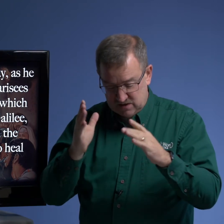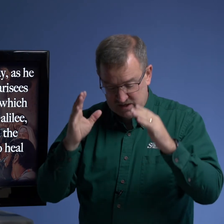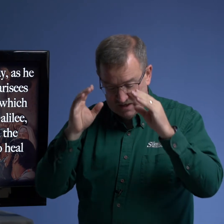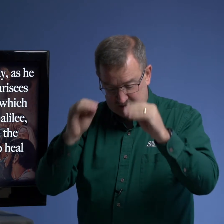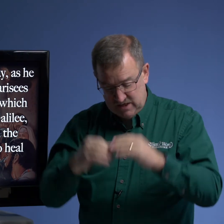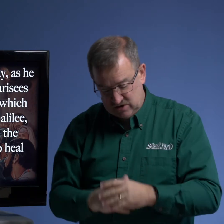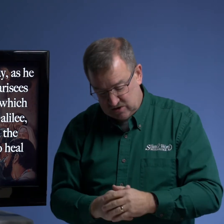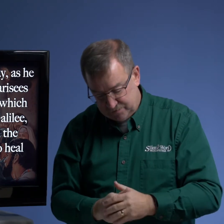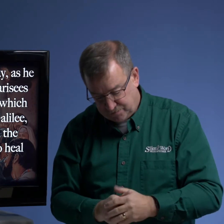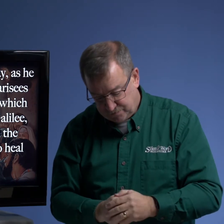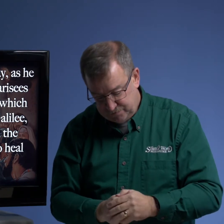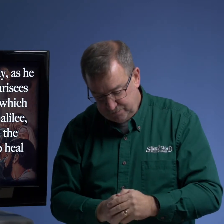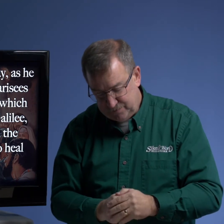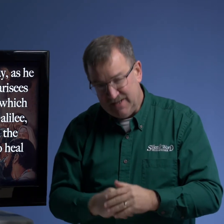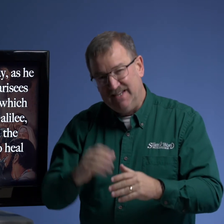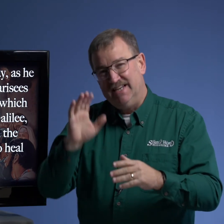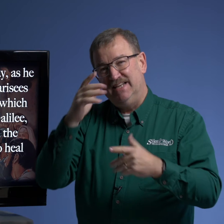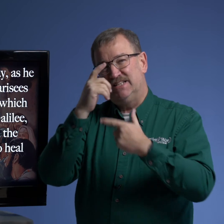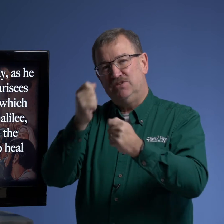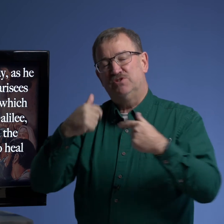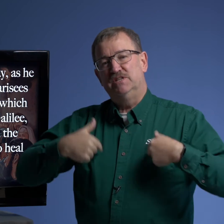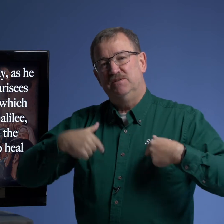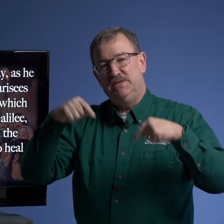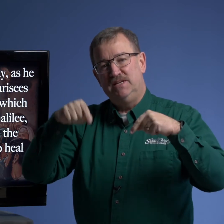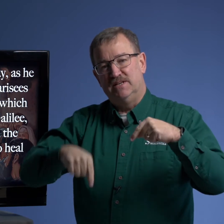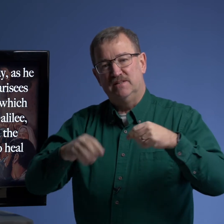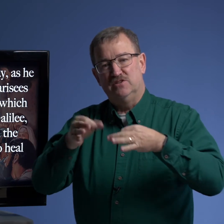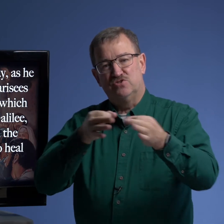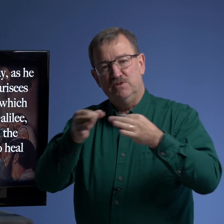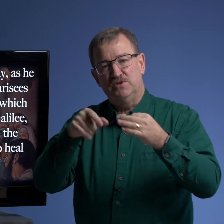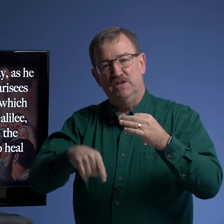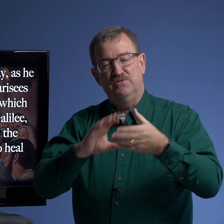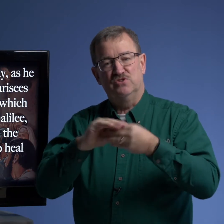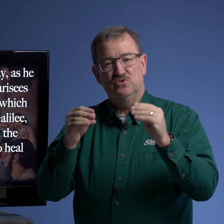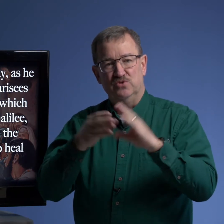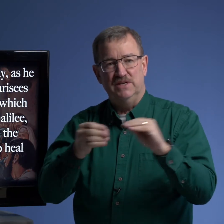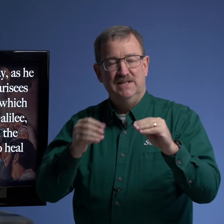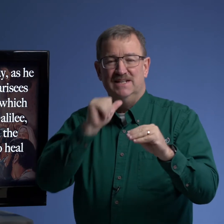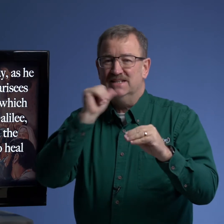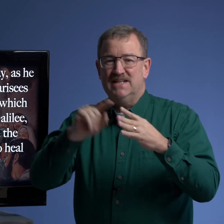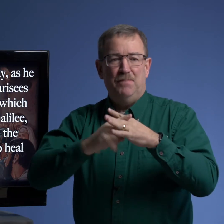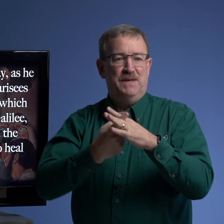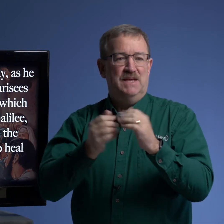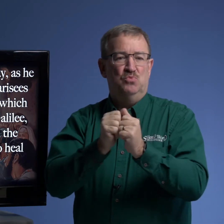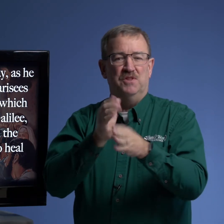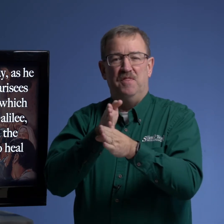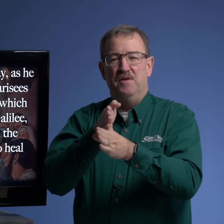teach teach it's interesting to me that the description of this story does not begin with the